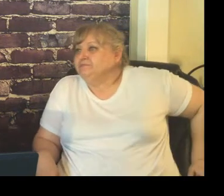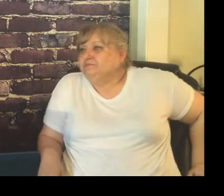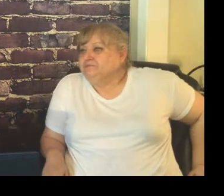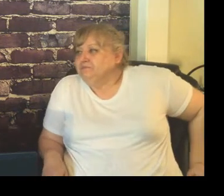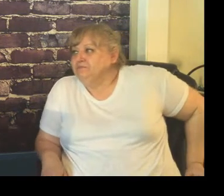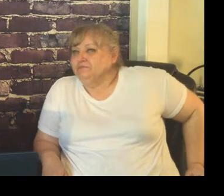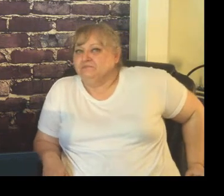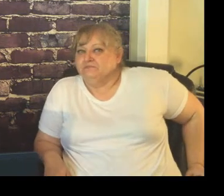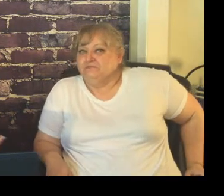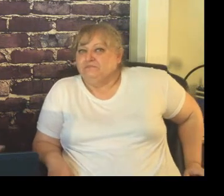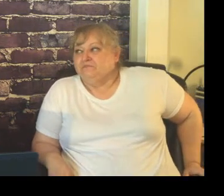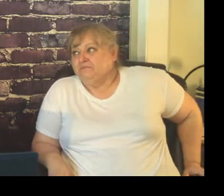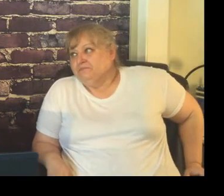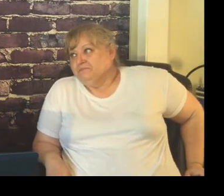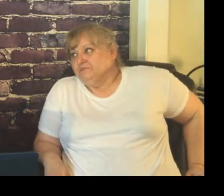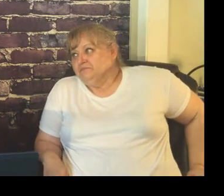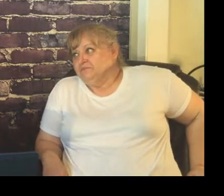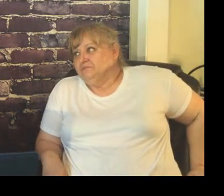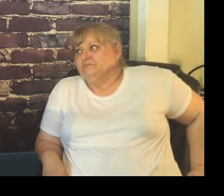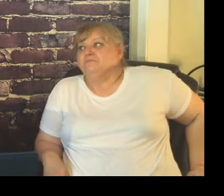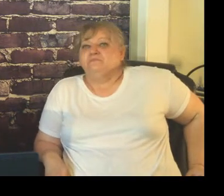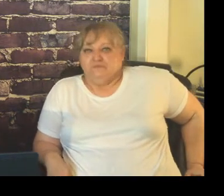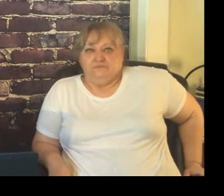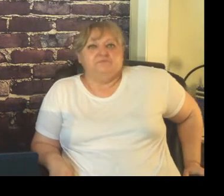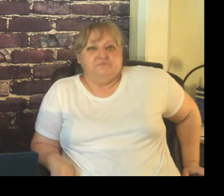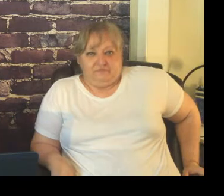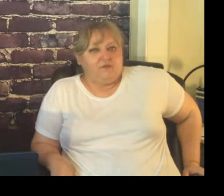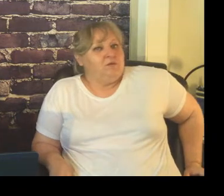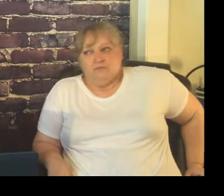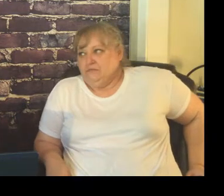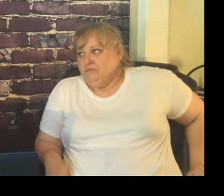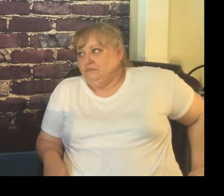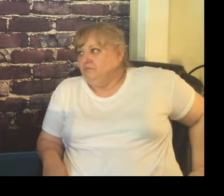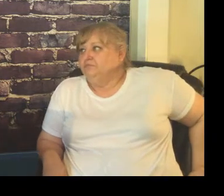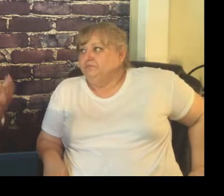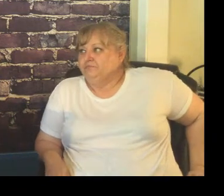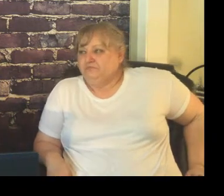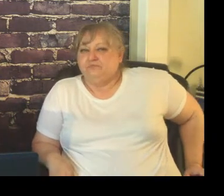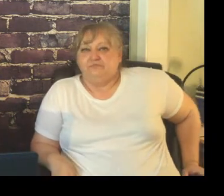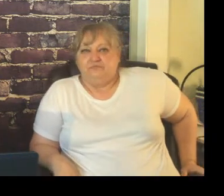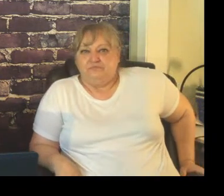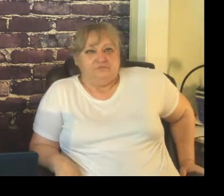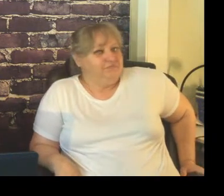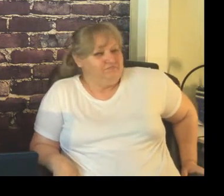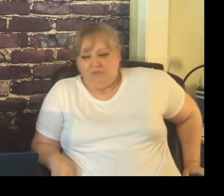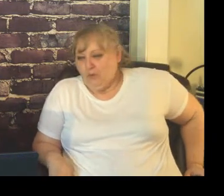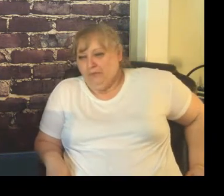you can just oh when you come in and do this when you do this and then they're going to have it tomorrow because I